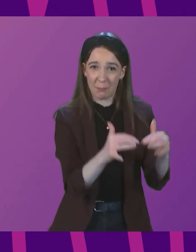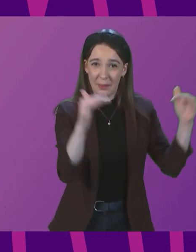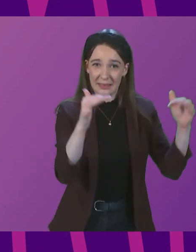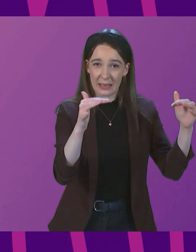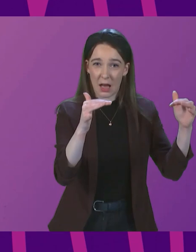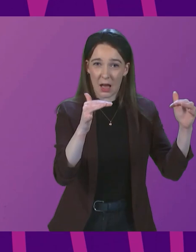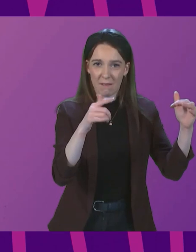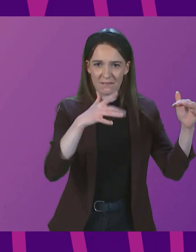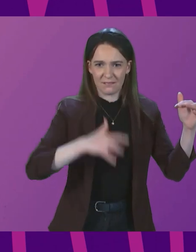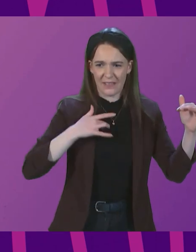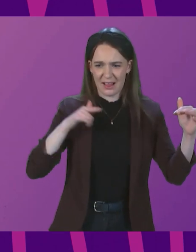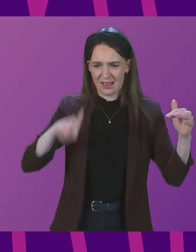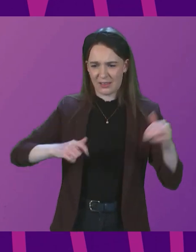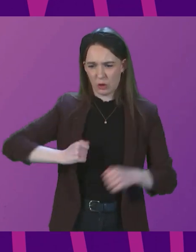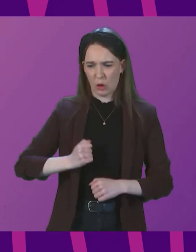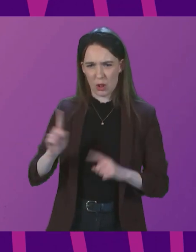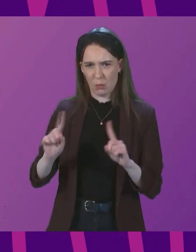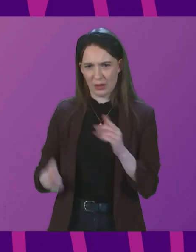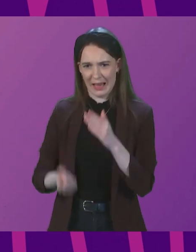here in Scotland?